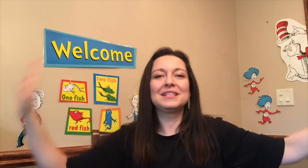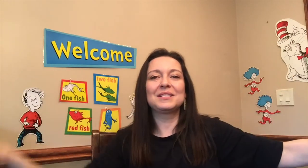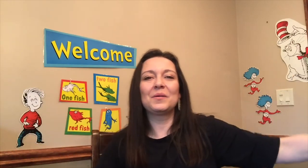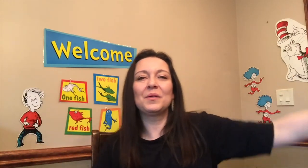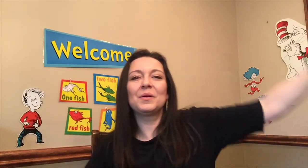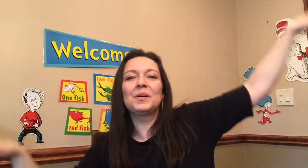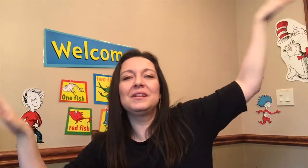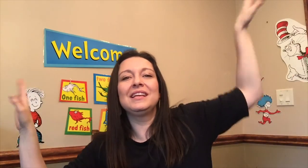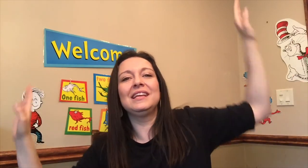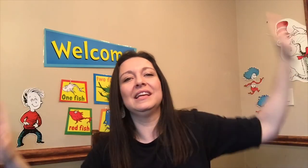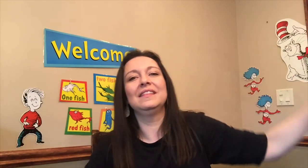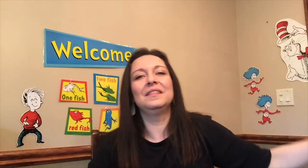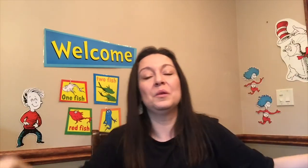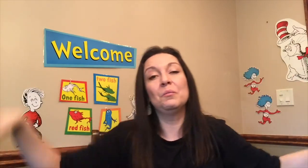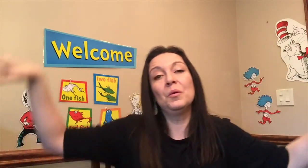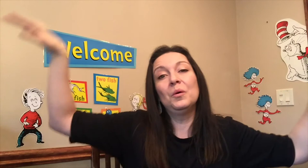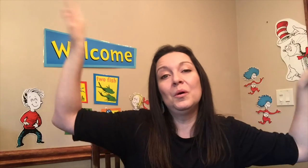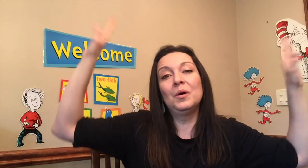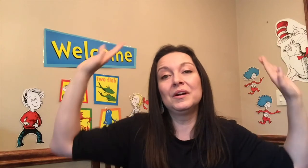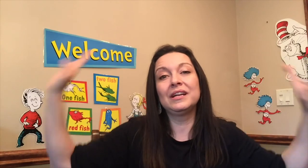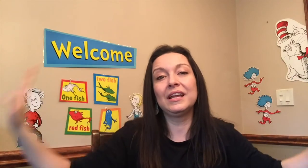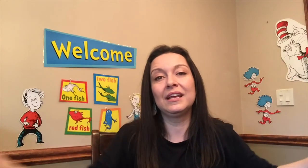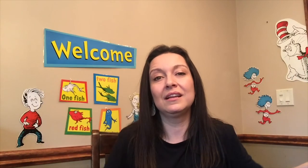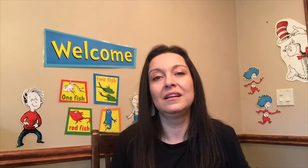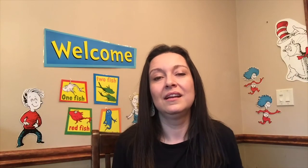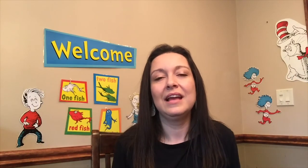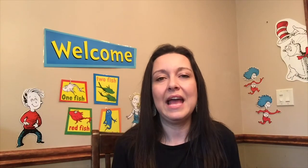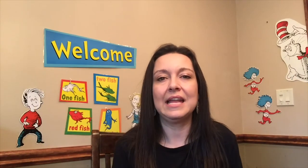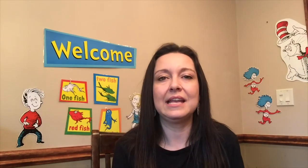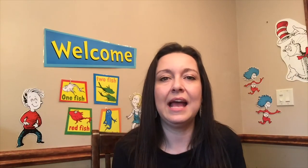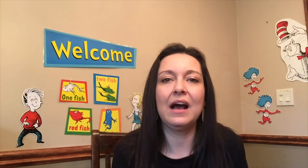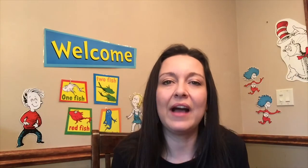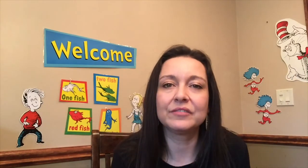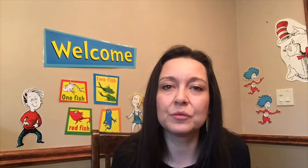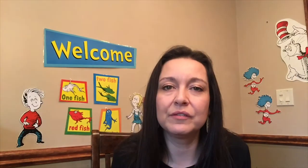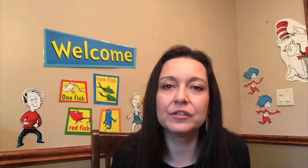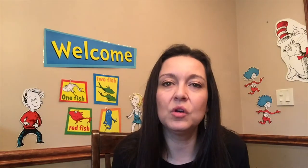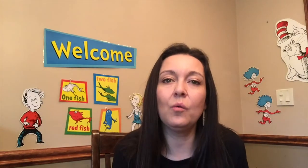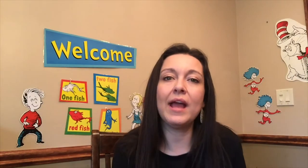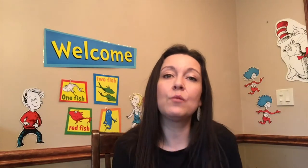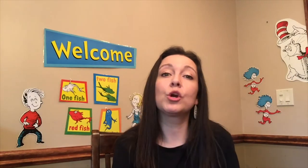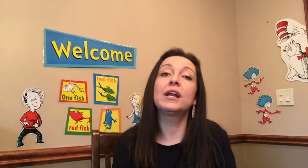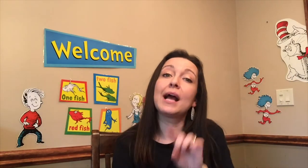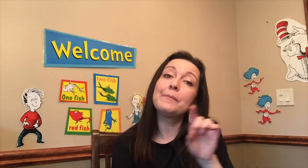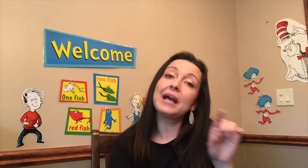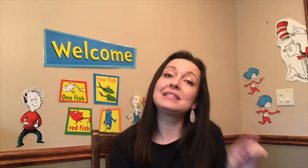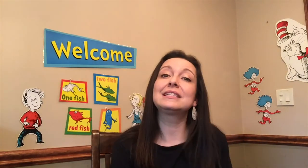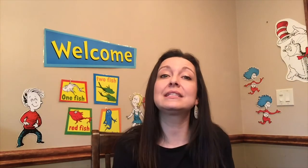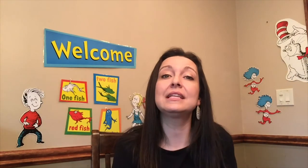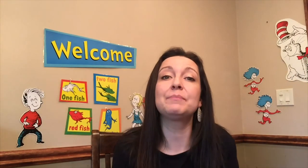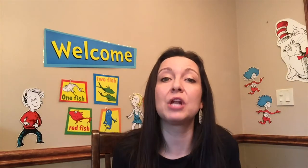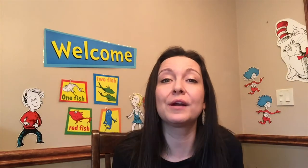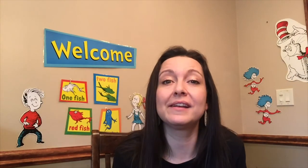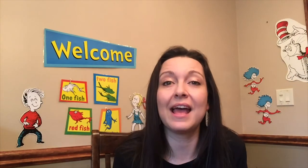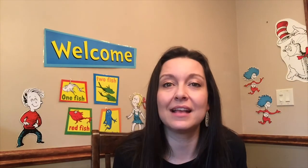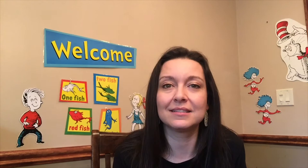so early in the morning and now after we flew away we're going to come back to sleep in our nest